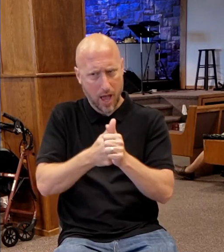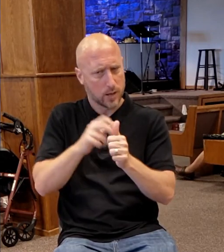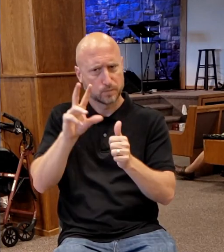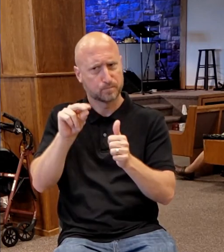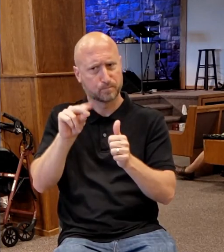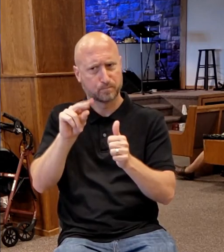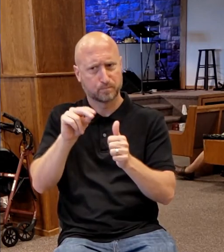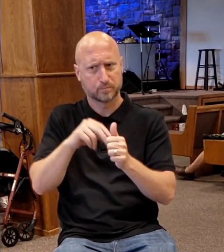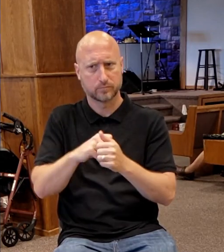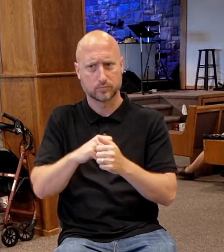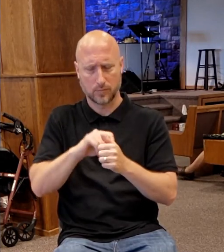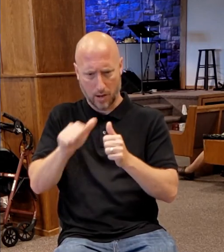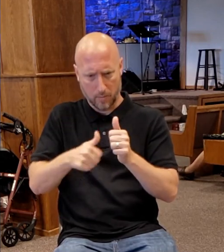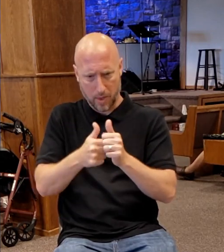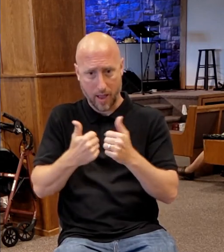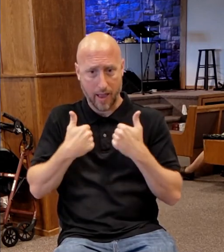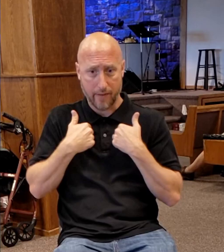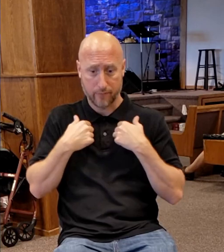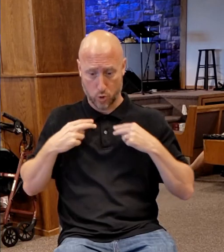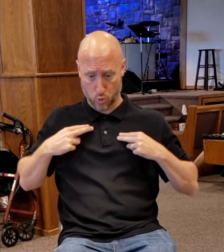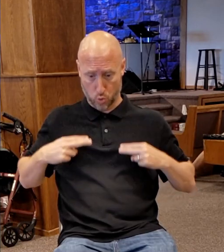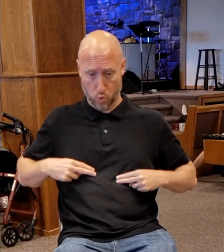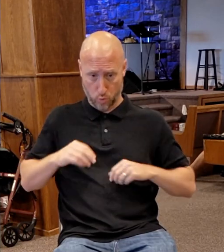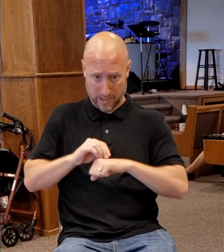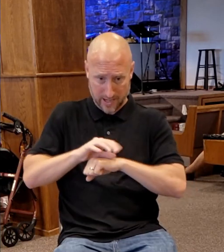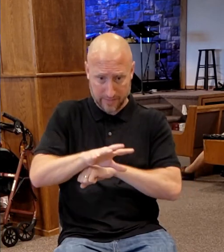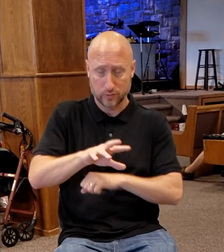This is not human influence.